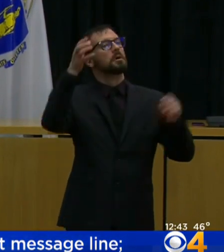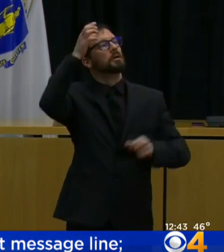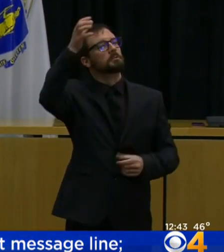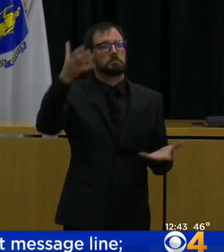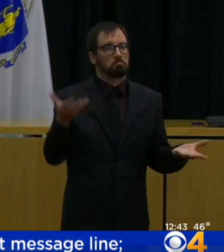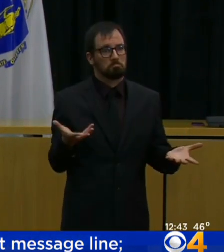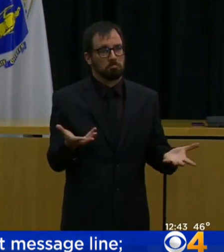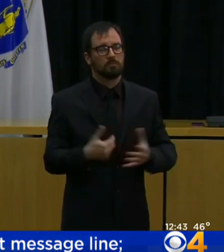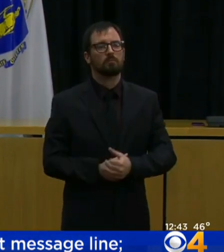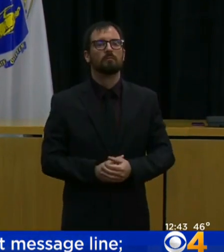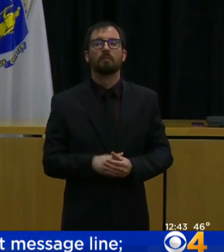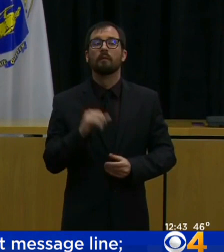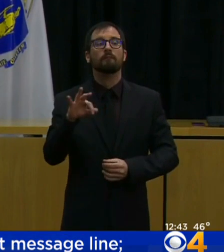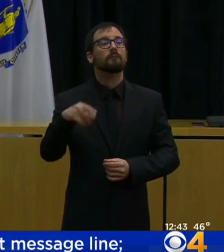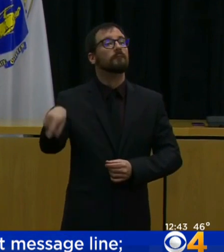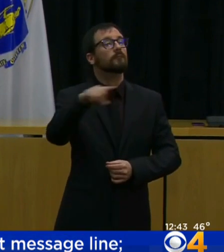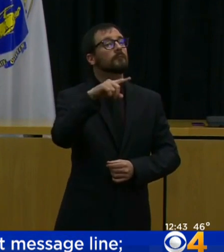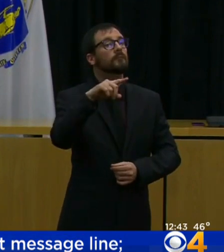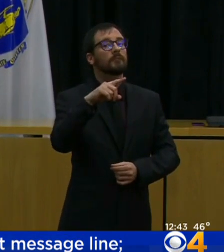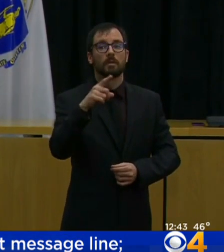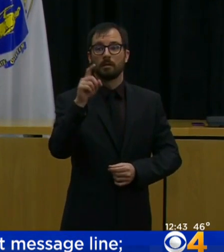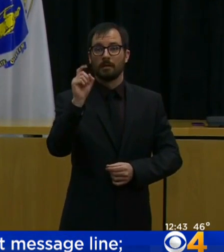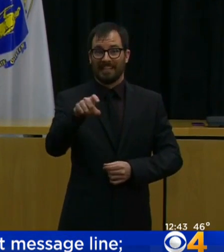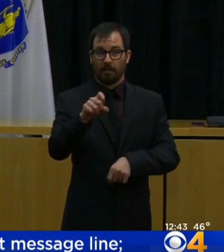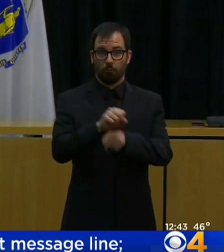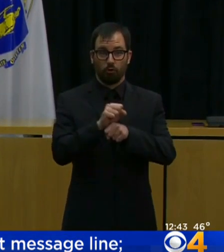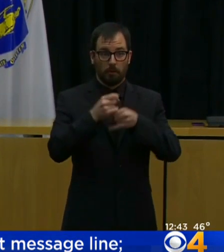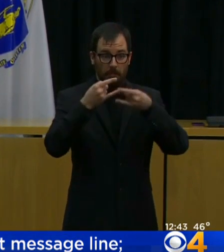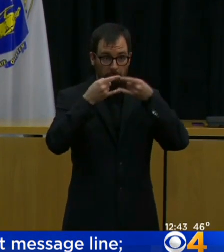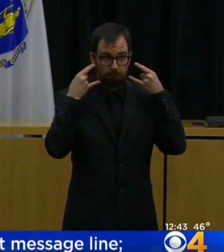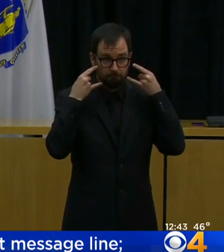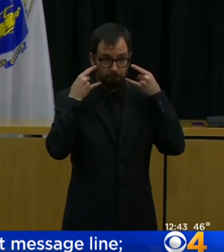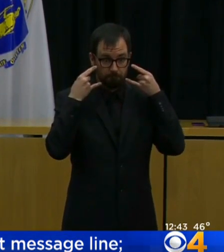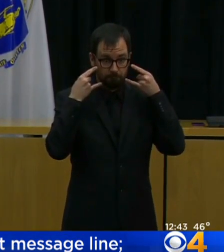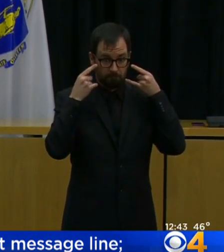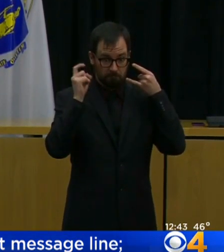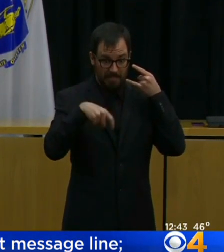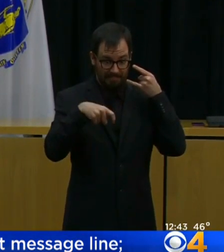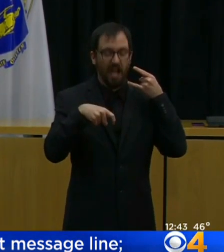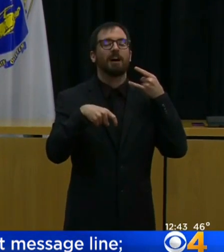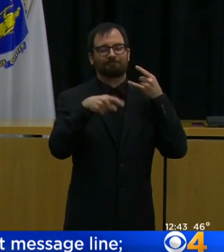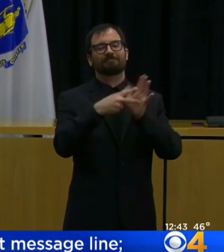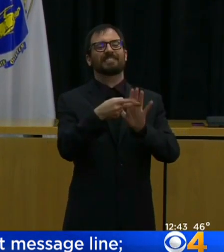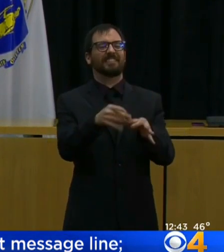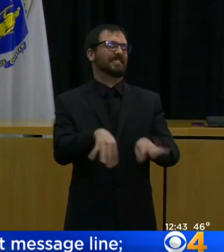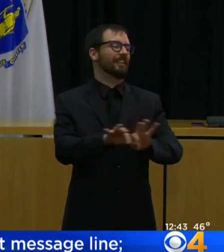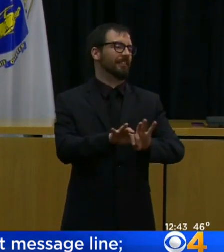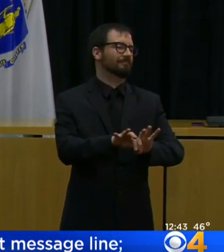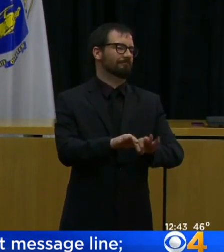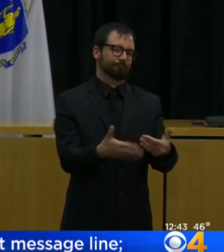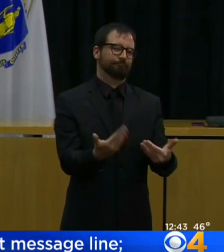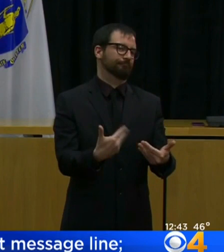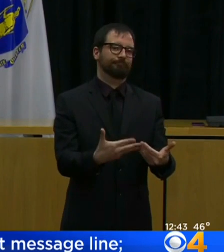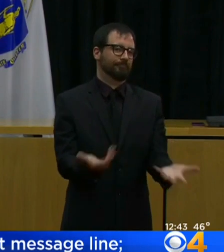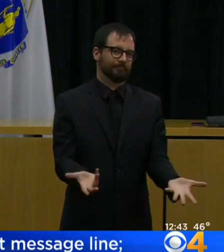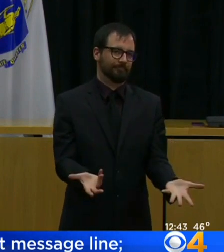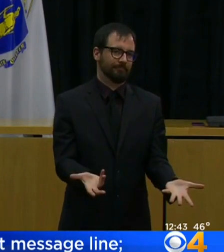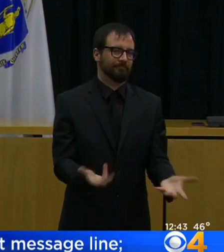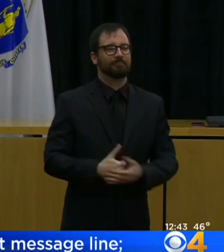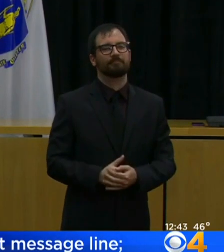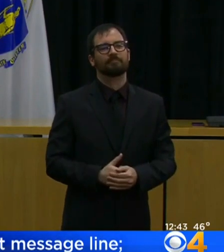intents and purposes, it is what people believe needs to continue to operate and continue to perform during a time like this.